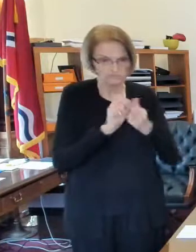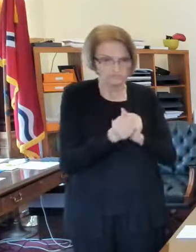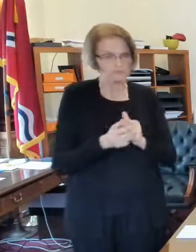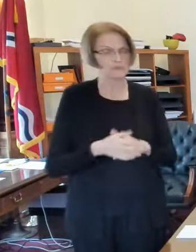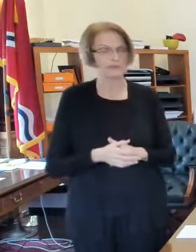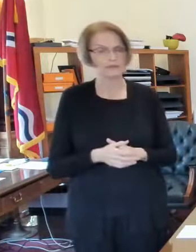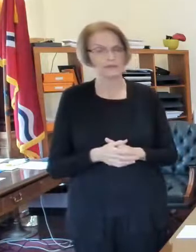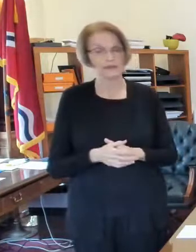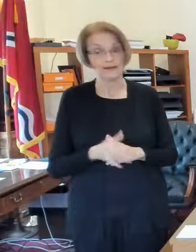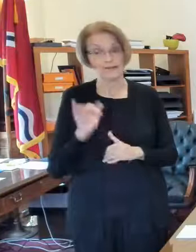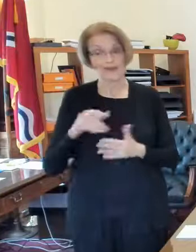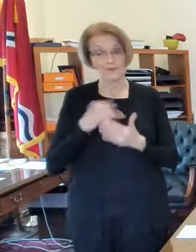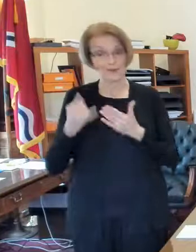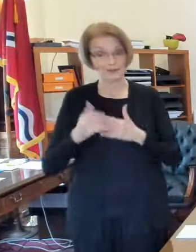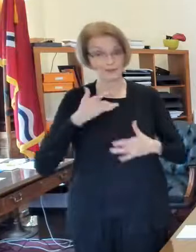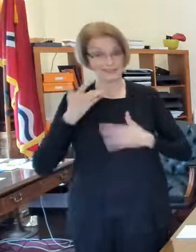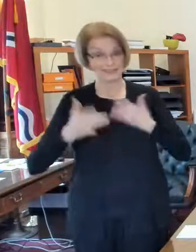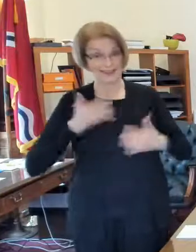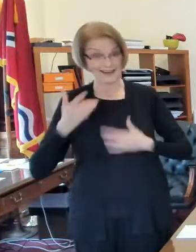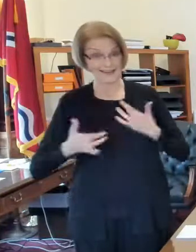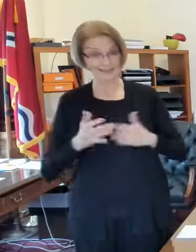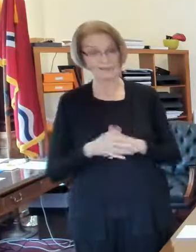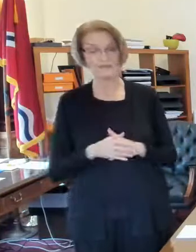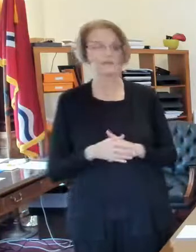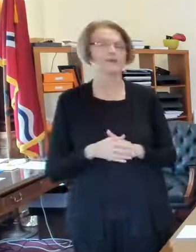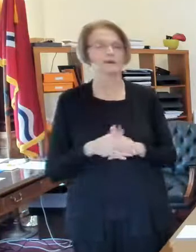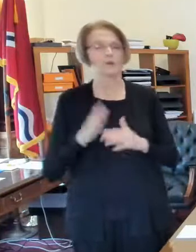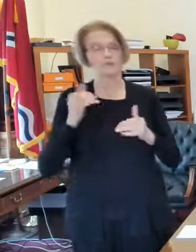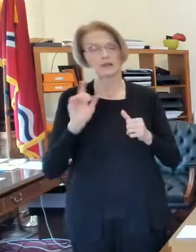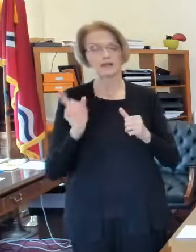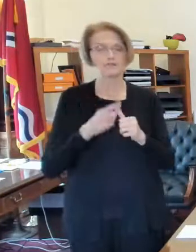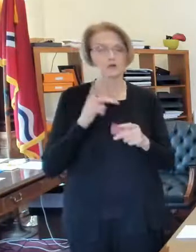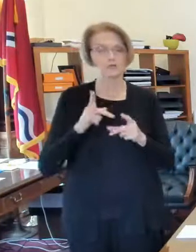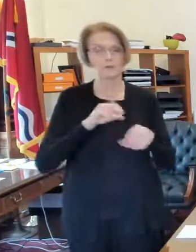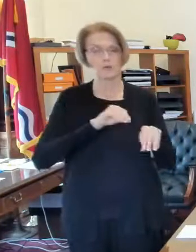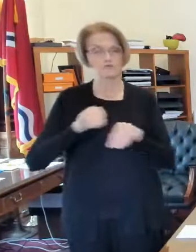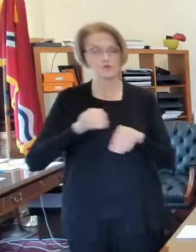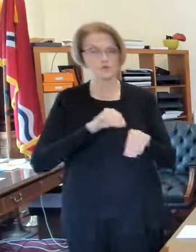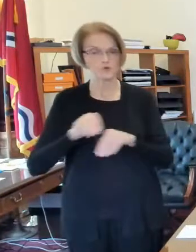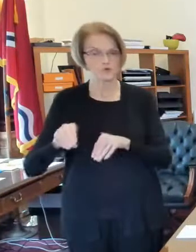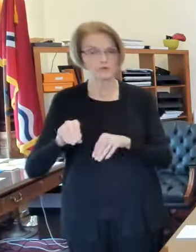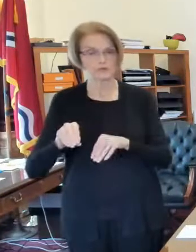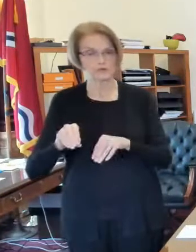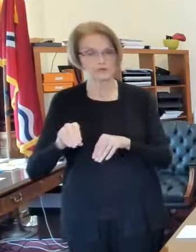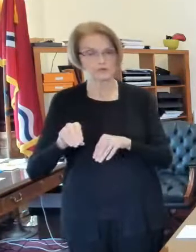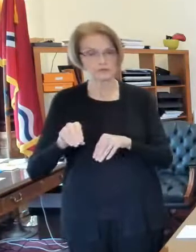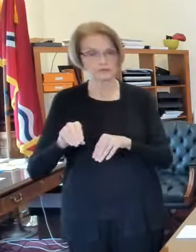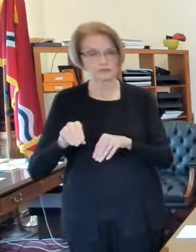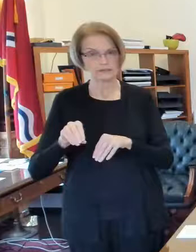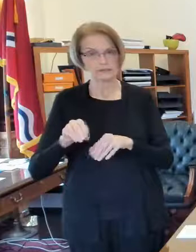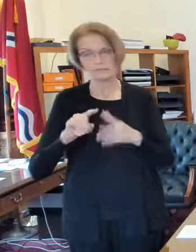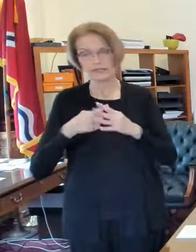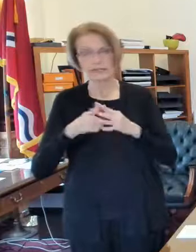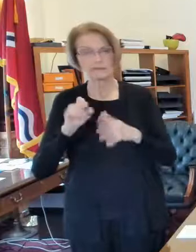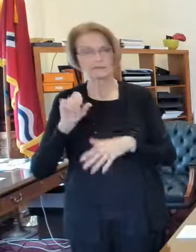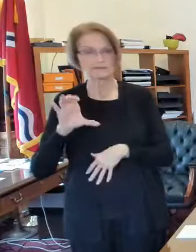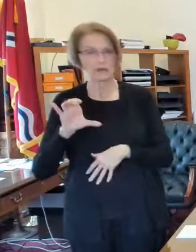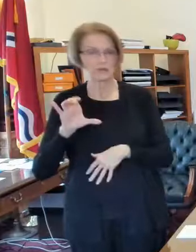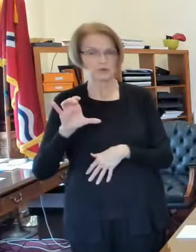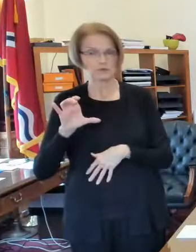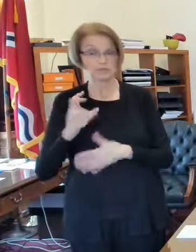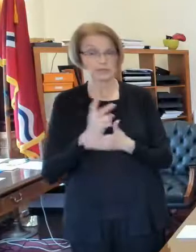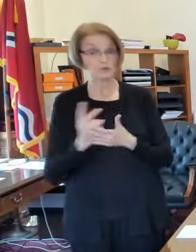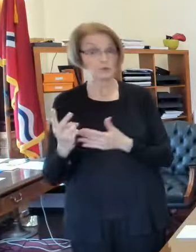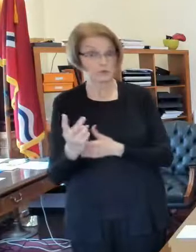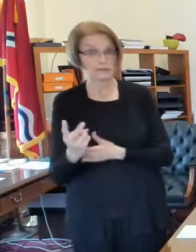that project uh we expect the first people to be to move be moving in there early in december so within a